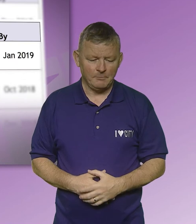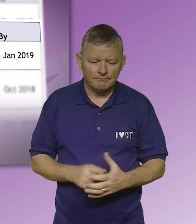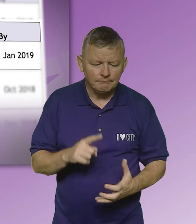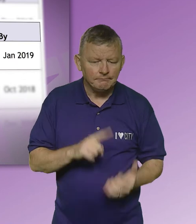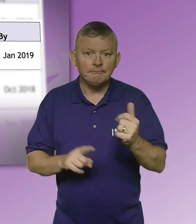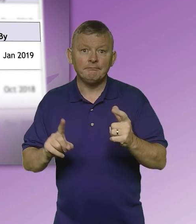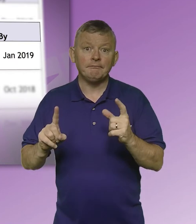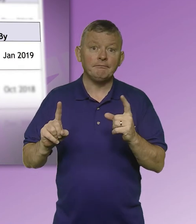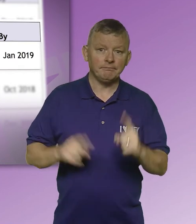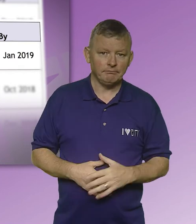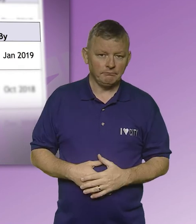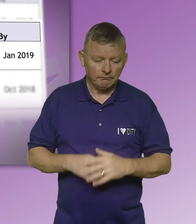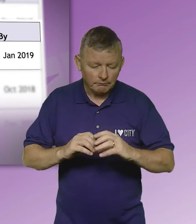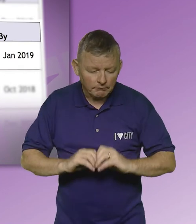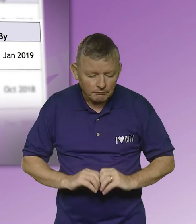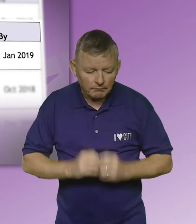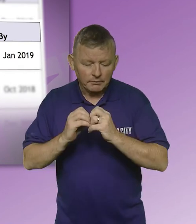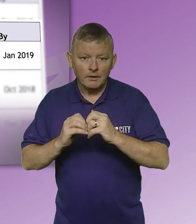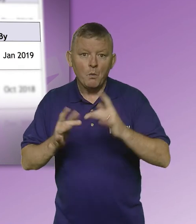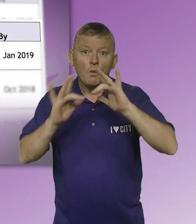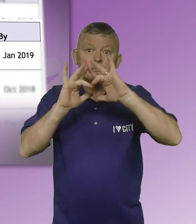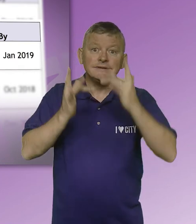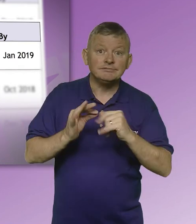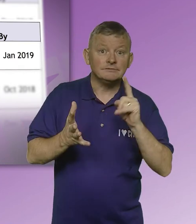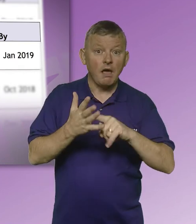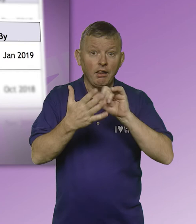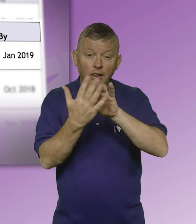January a BSL welcome page on the website for students